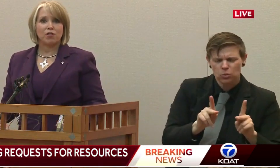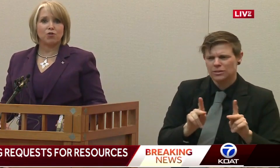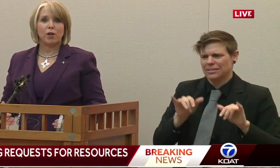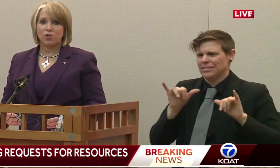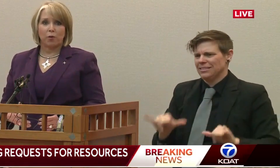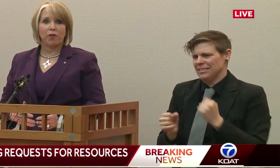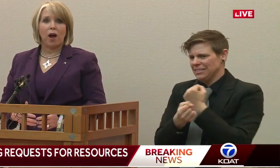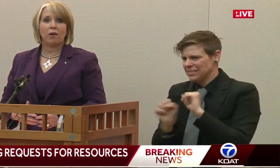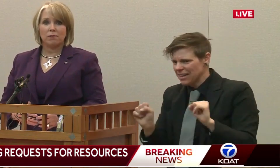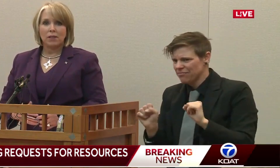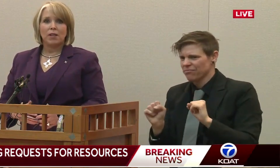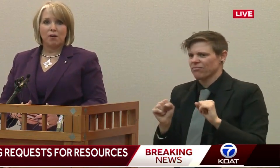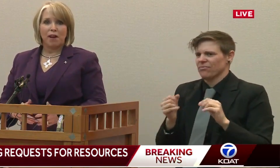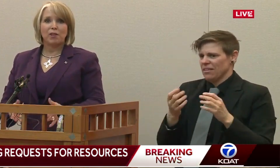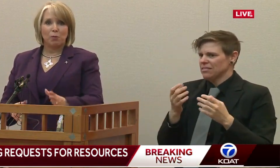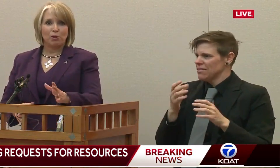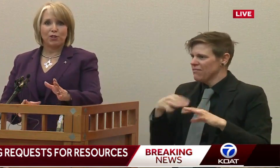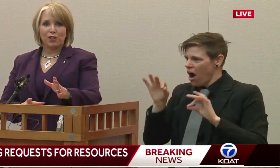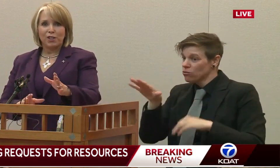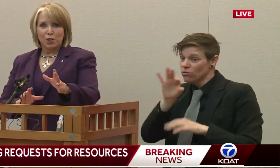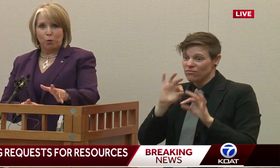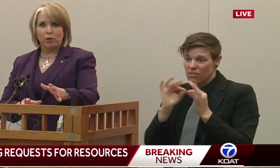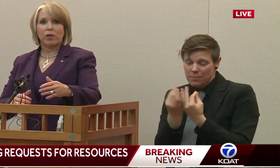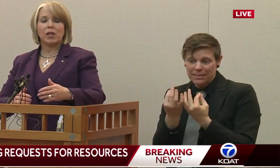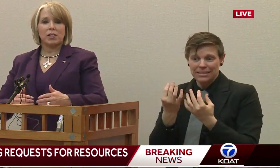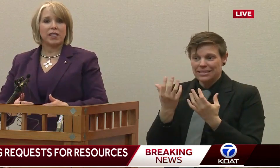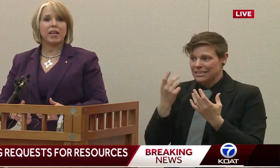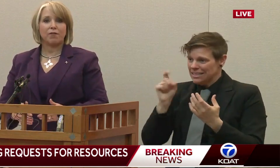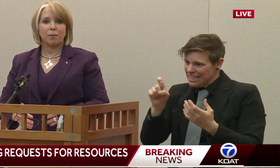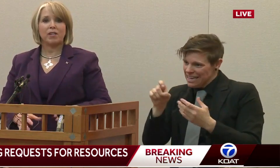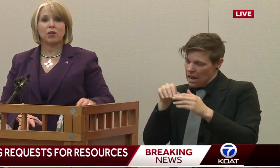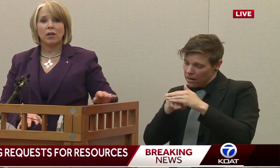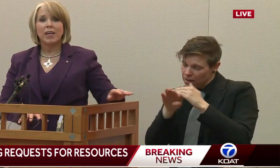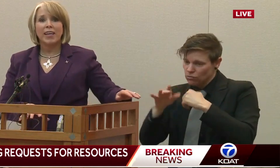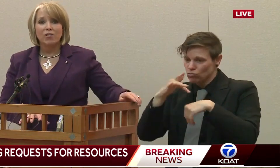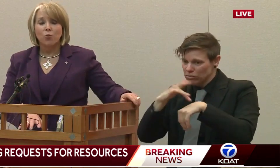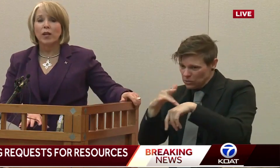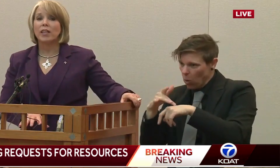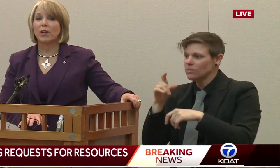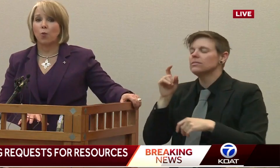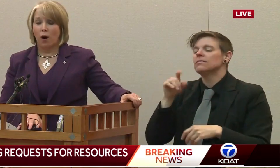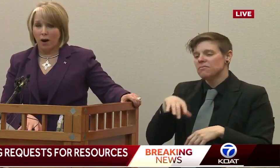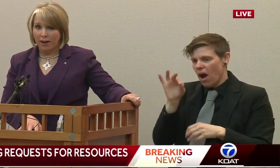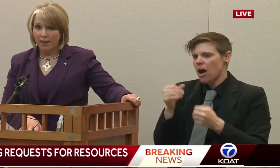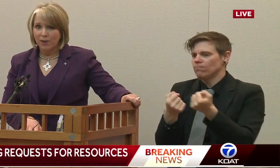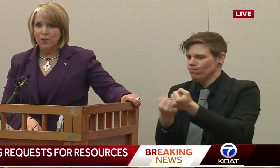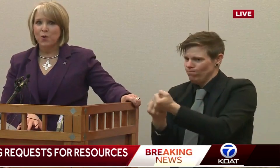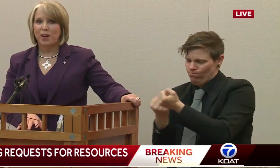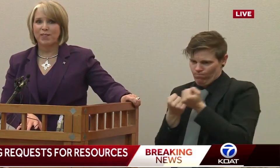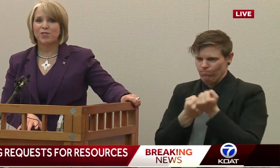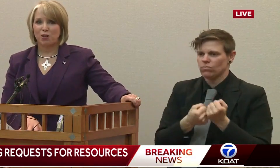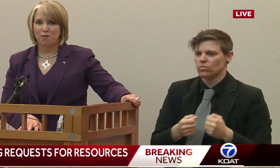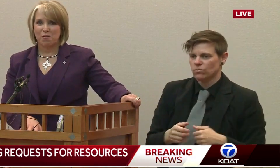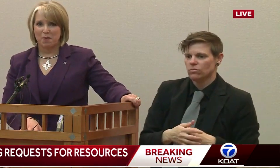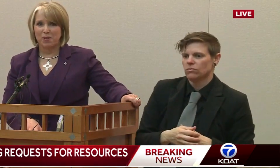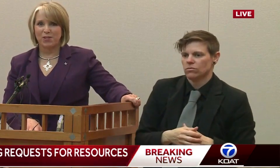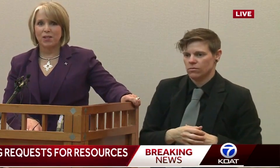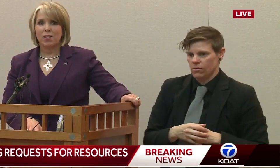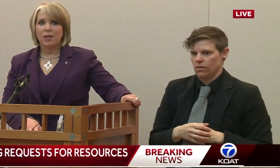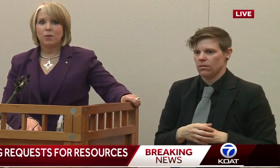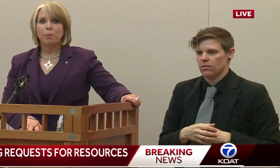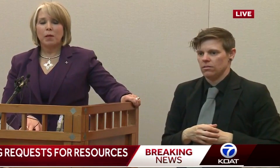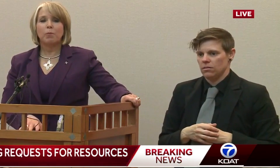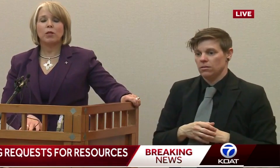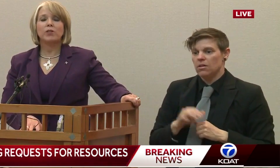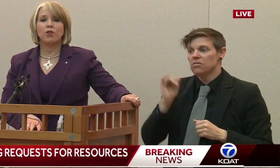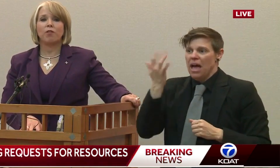themselves in a situation where they're not available to support their kids and to get information. It is really why we have these telephone numbers.